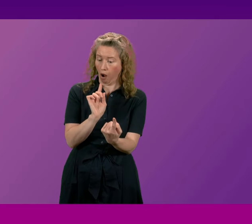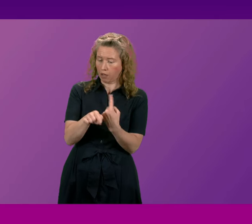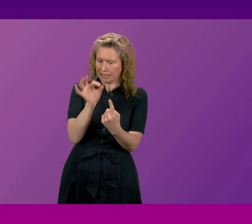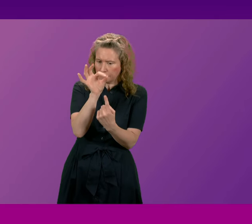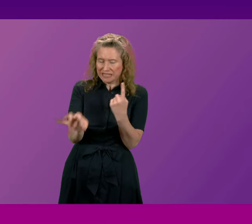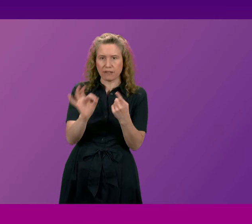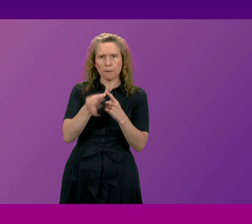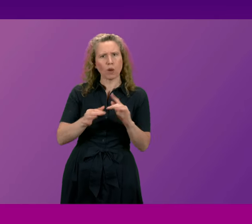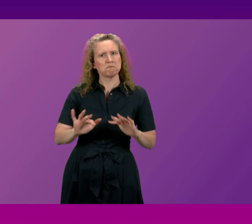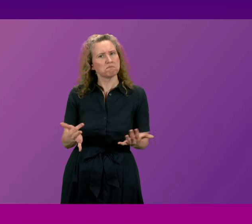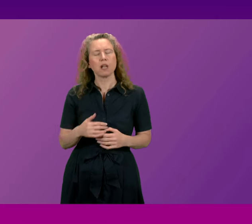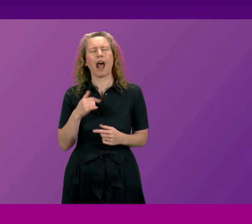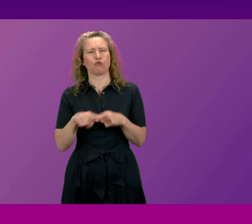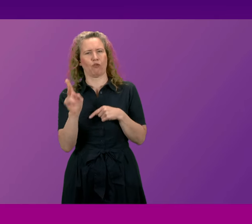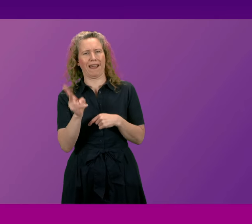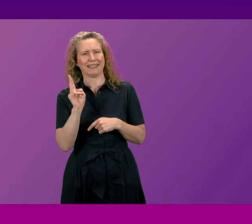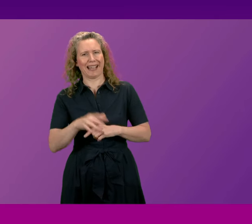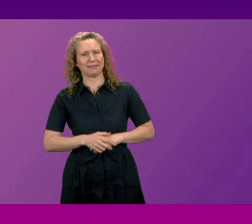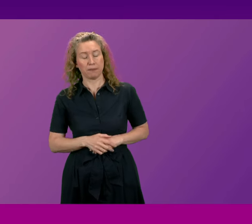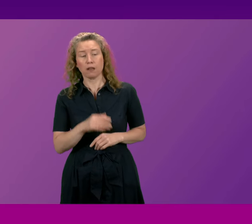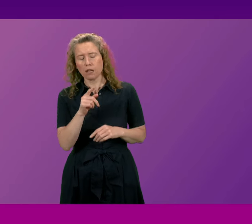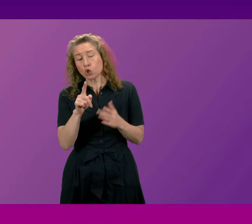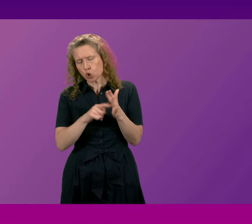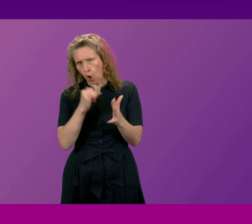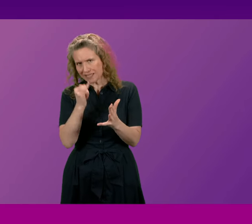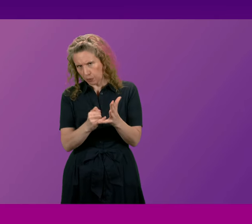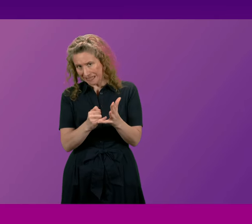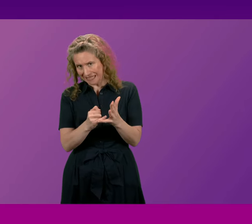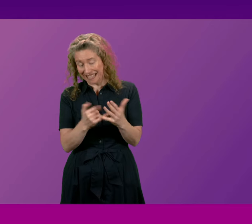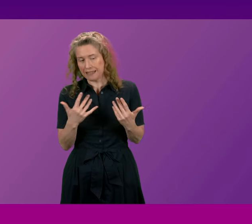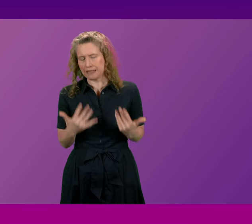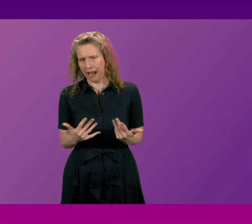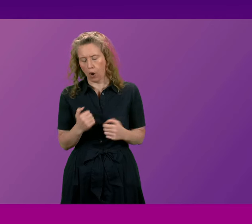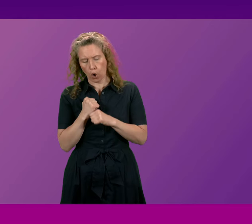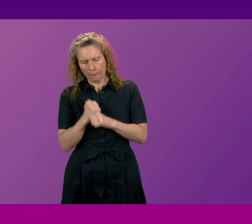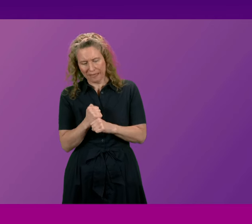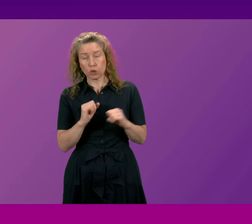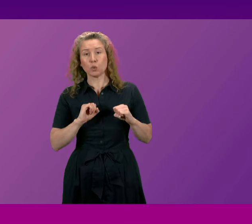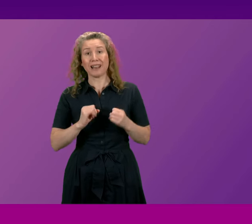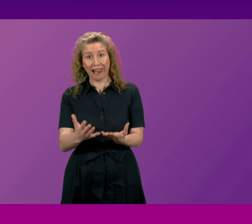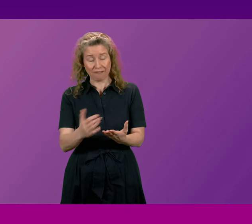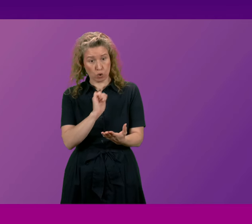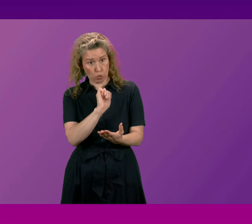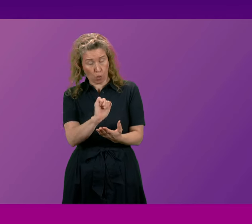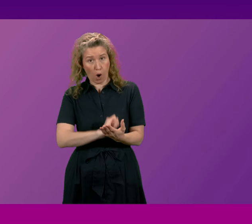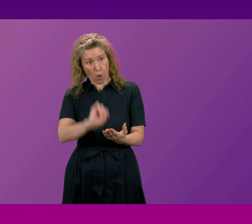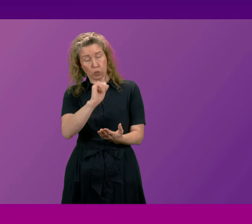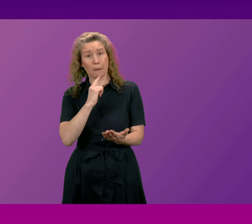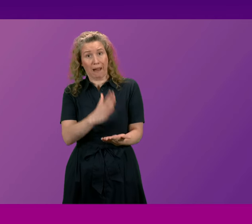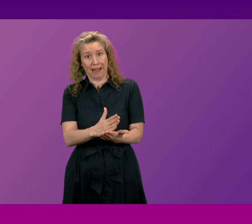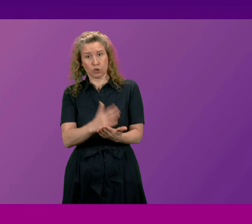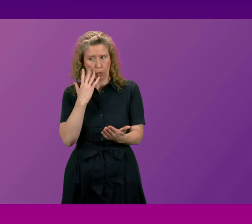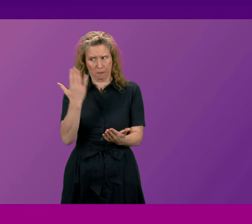specific point. So I'll try again. Does John Swinney commit now to deliver the pledge he made as Education